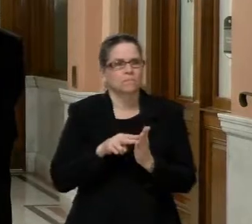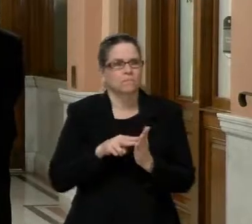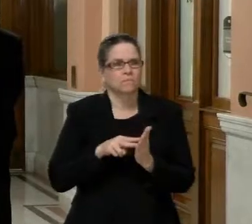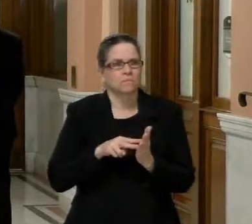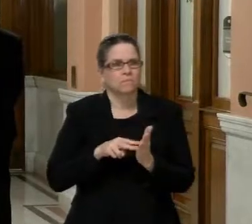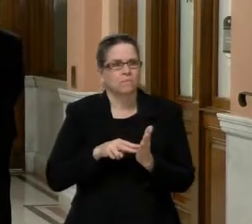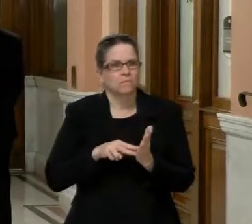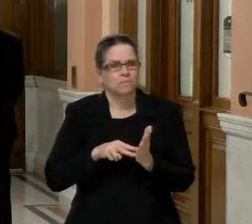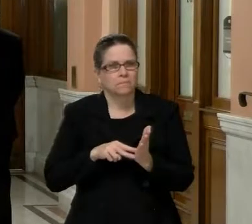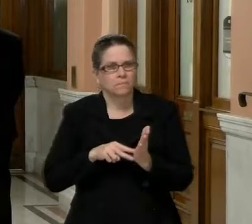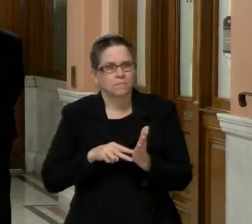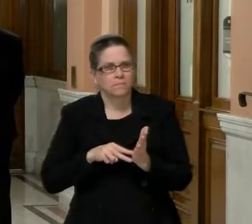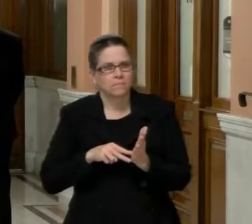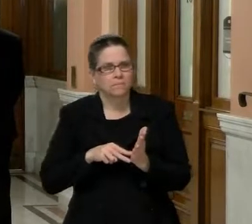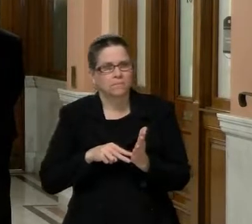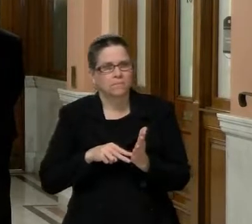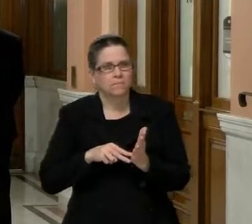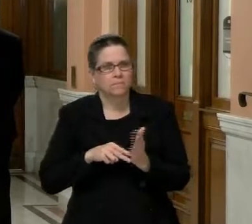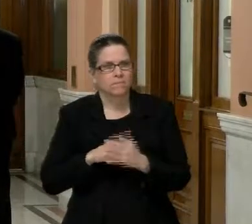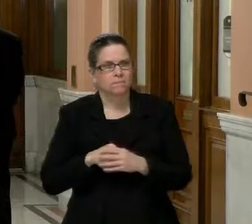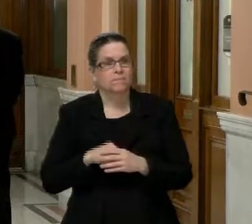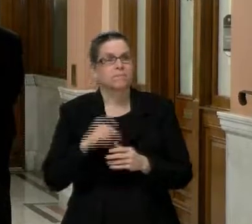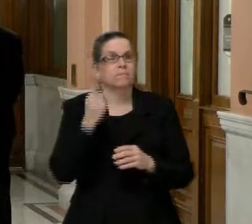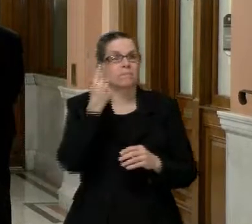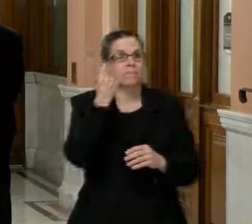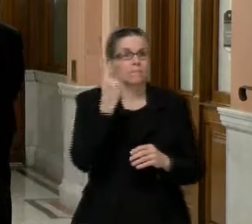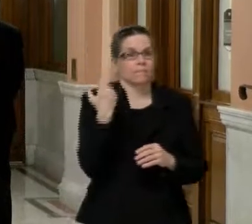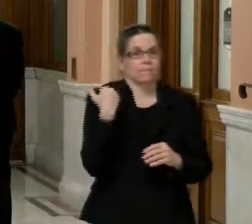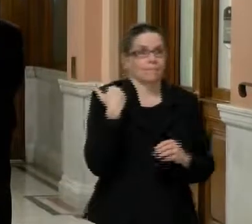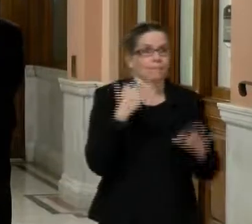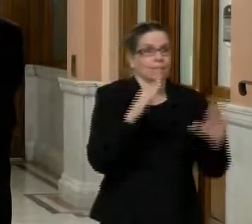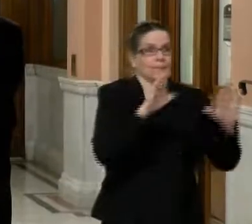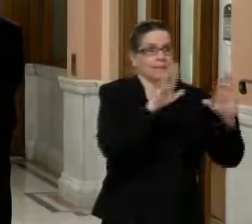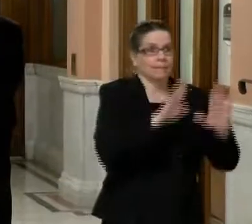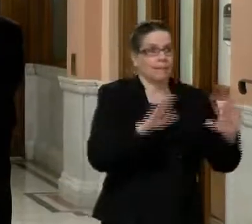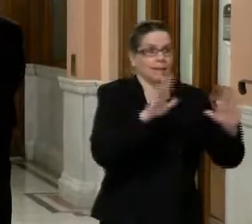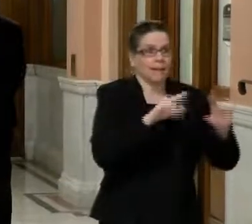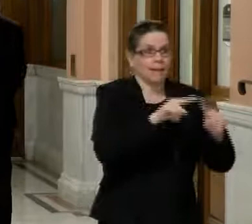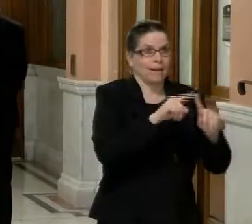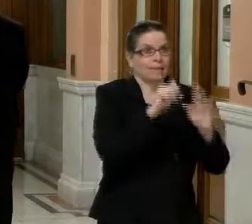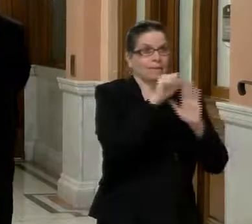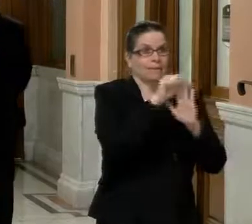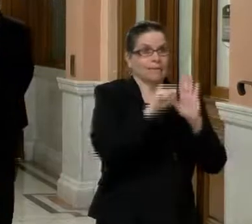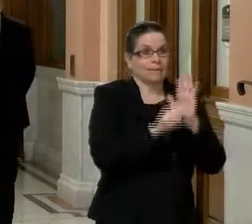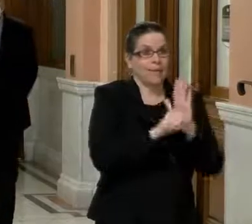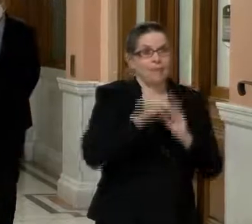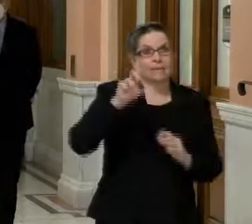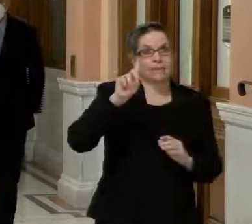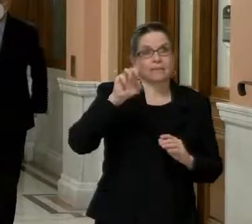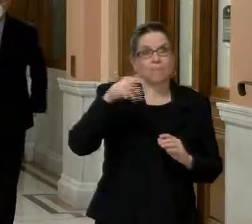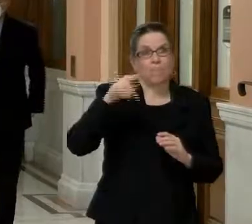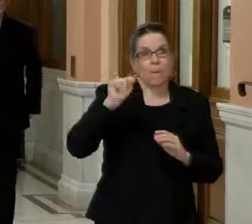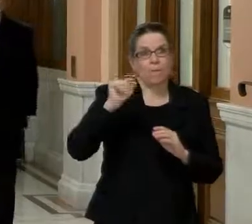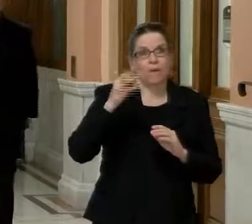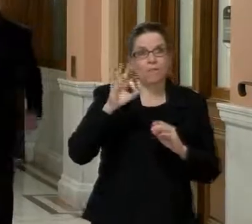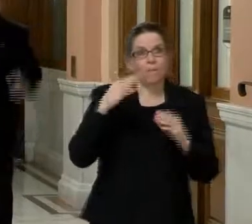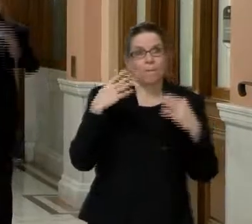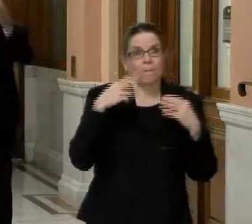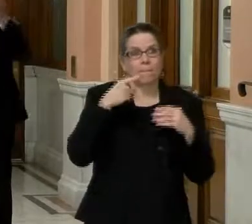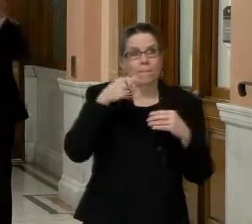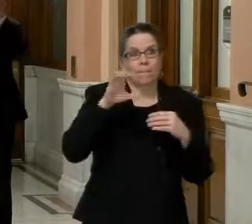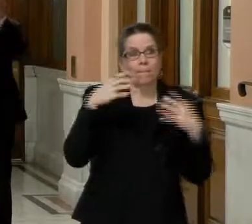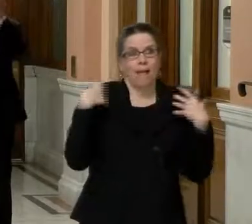On that note, on Sunday, uh, the state department of public health announced, uh, Boston woman had tested positive for the UK